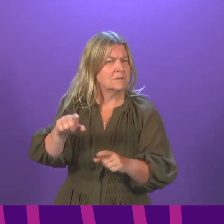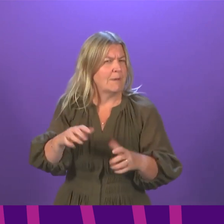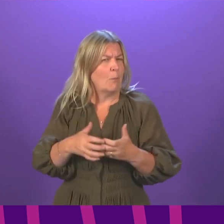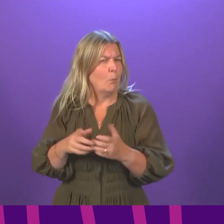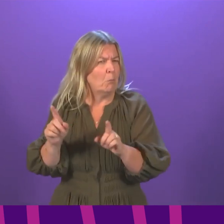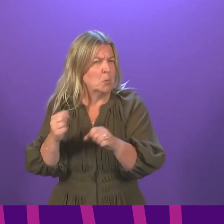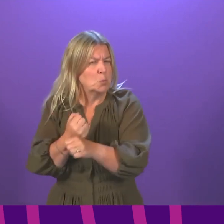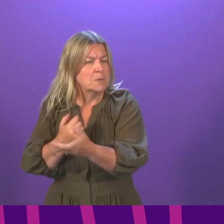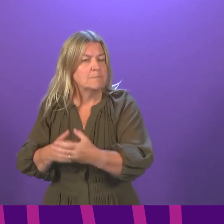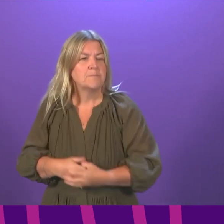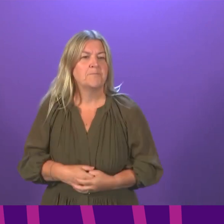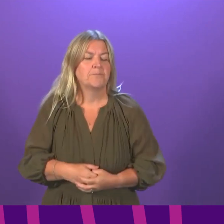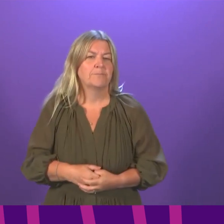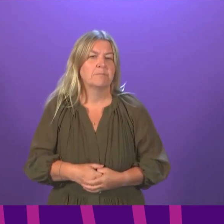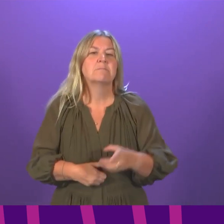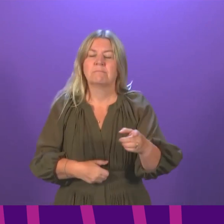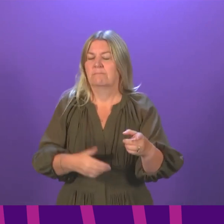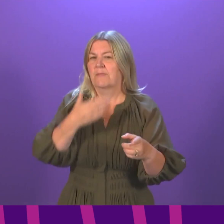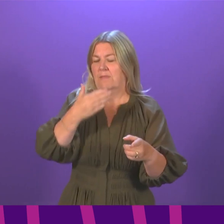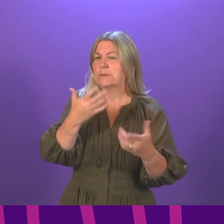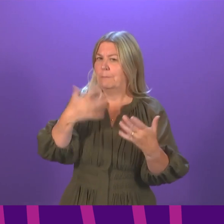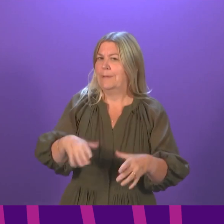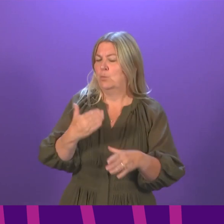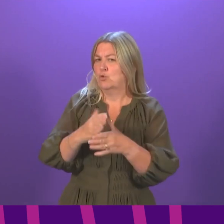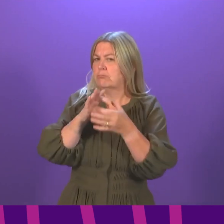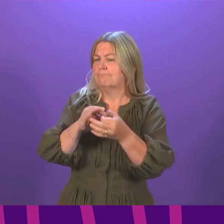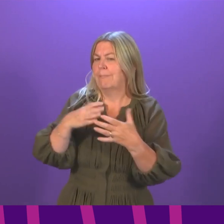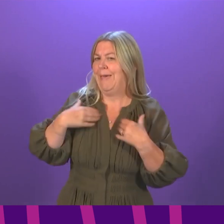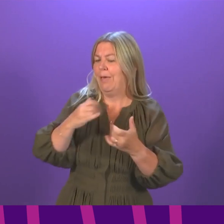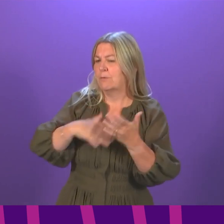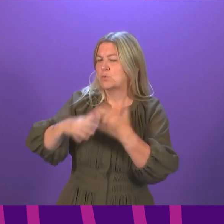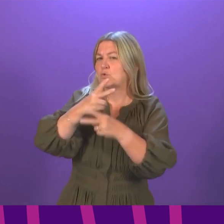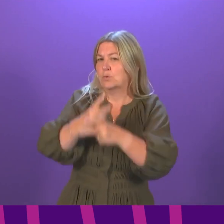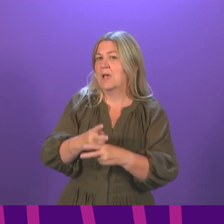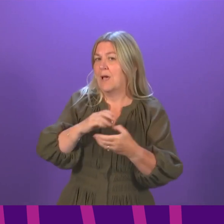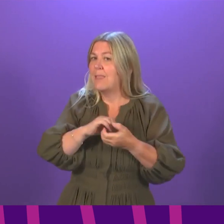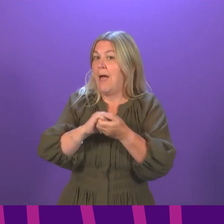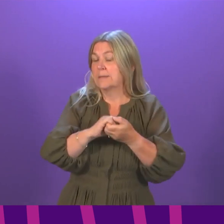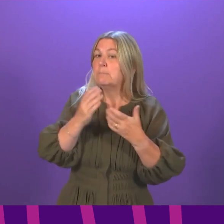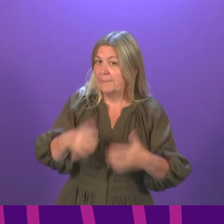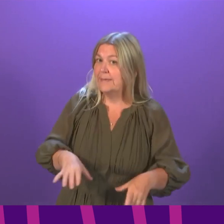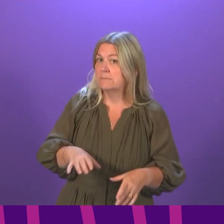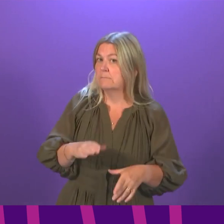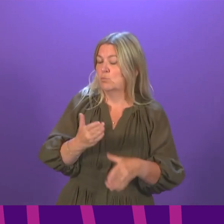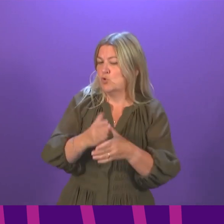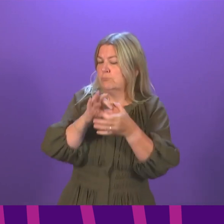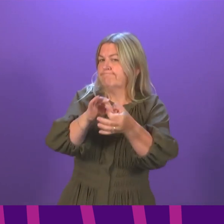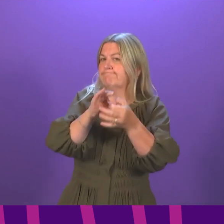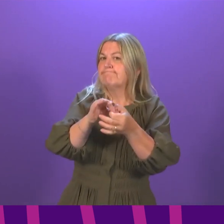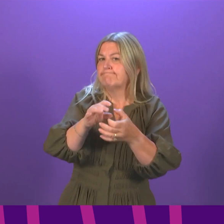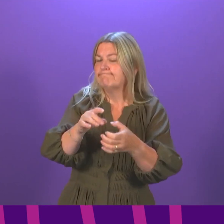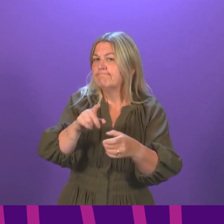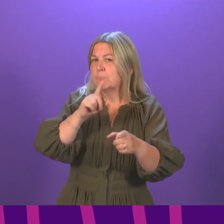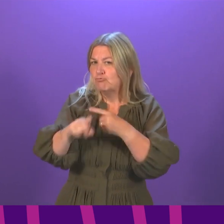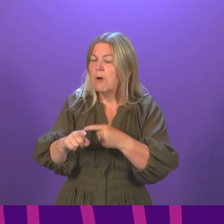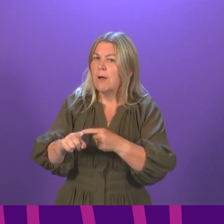We have worked closely with the Health and Social Care Alliance to understand the views and experiences of people living with